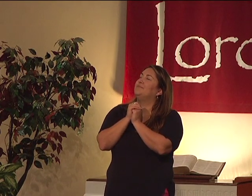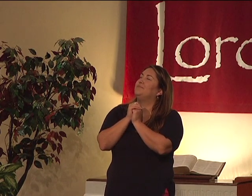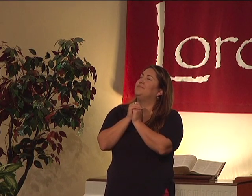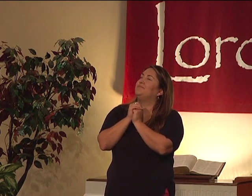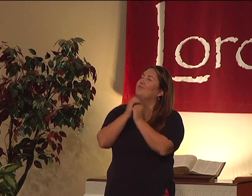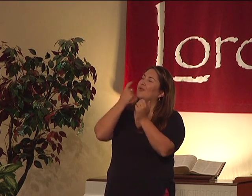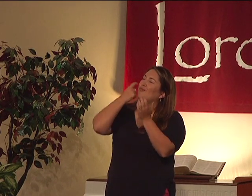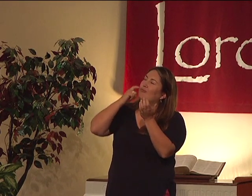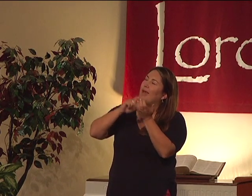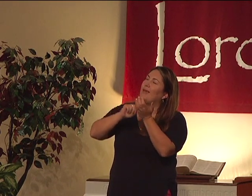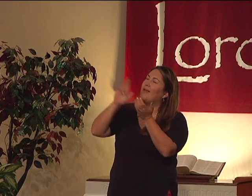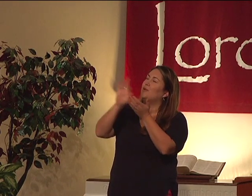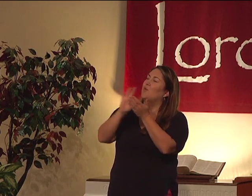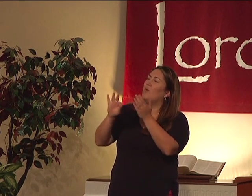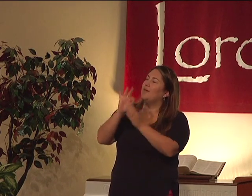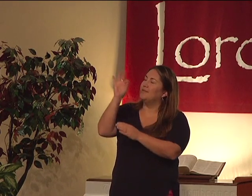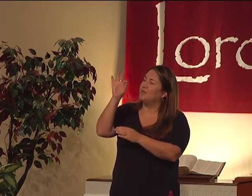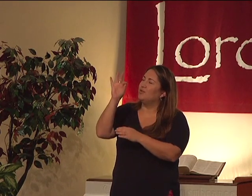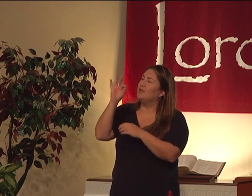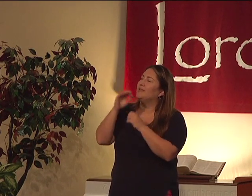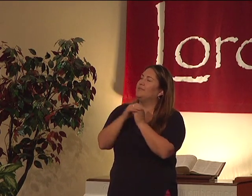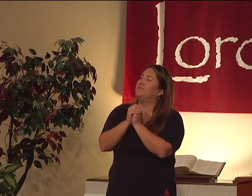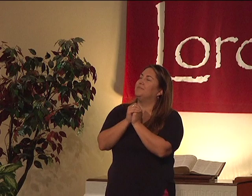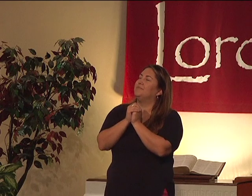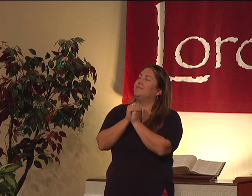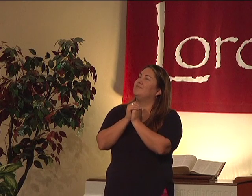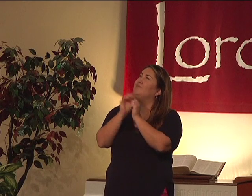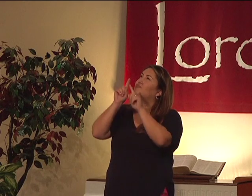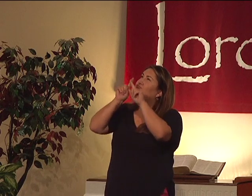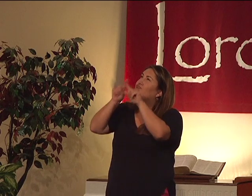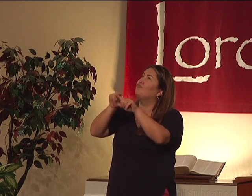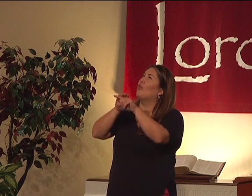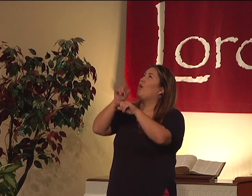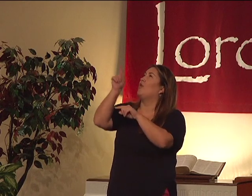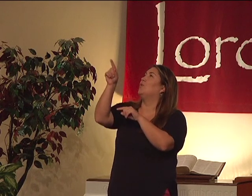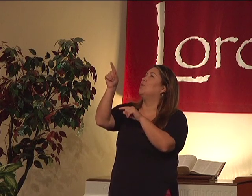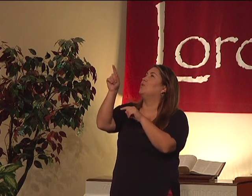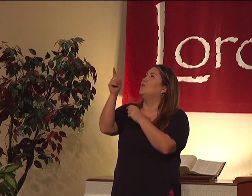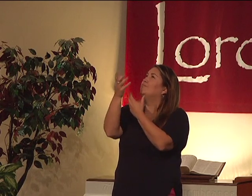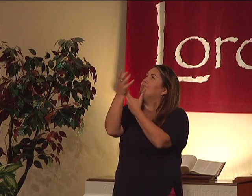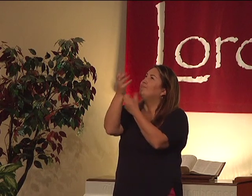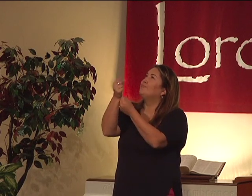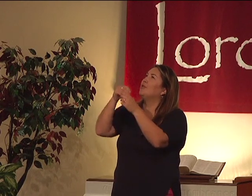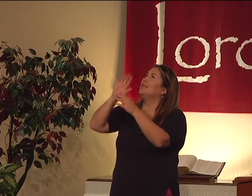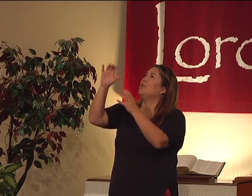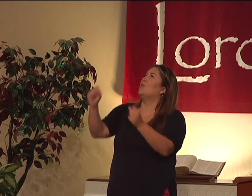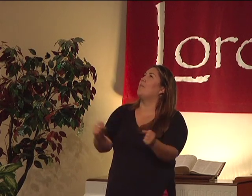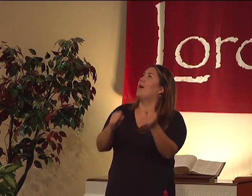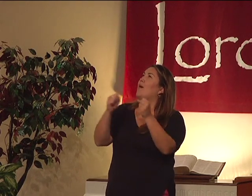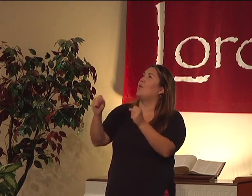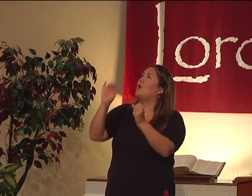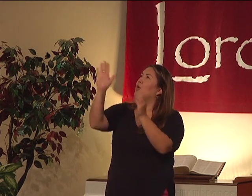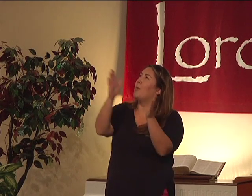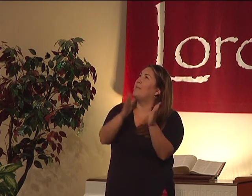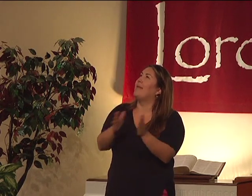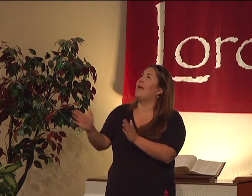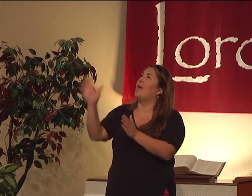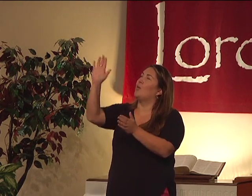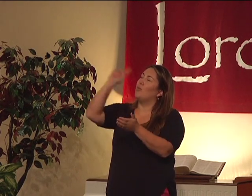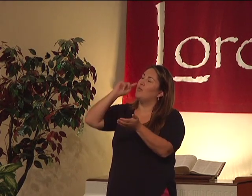recognize your Holy Spirit, and to rely on you and trust in your power,